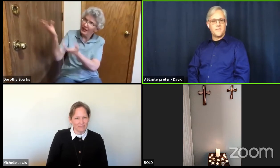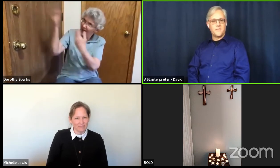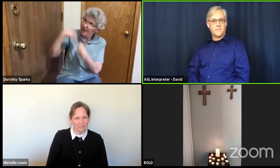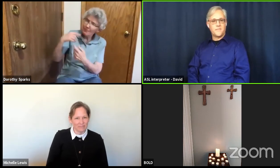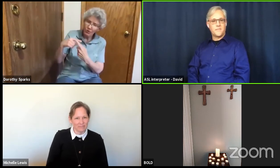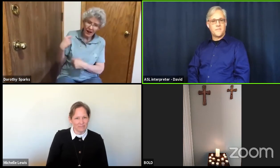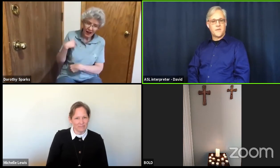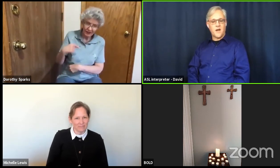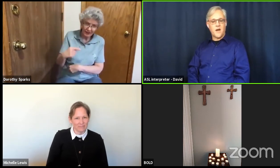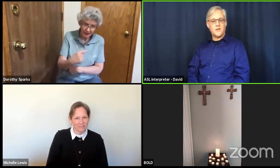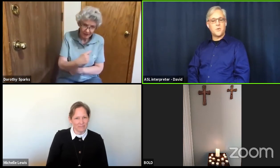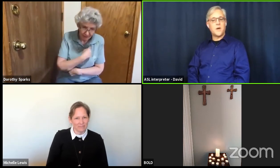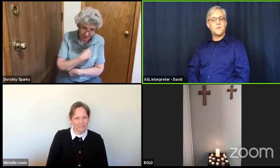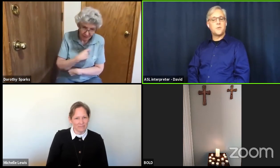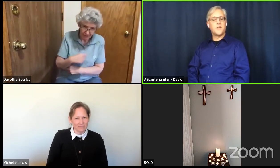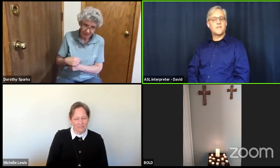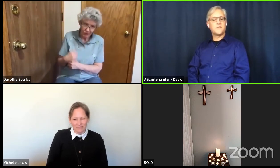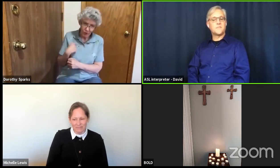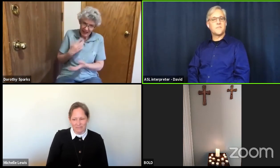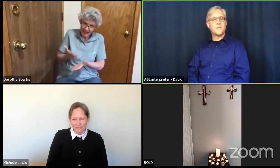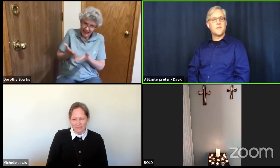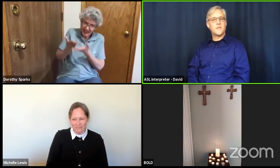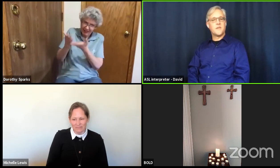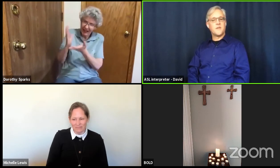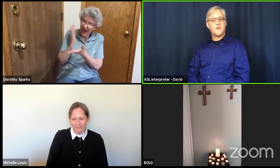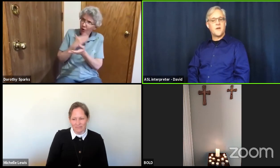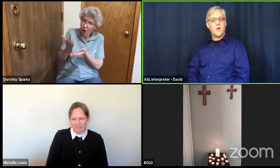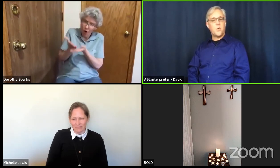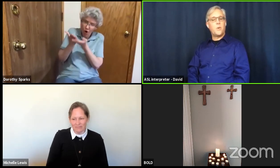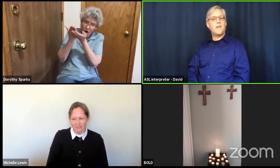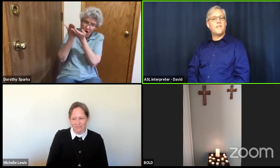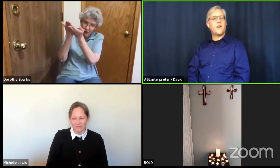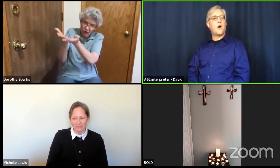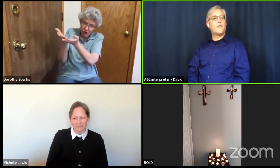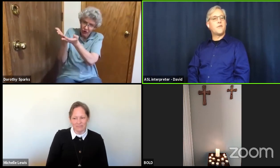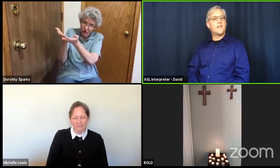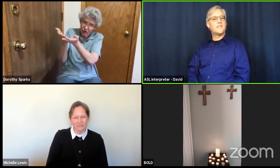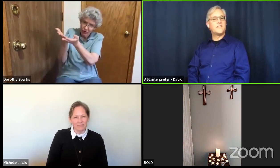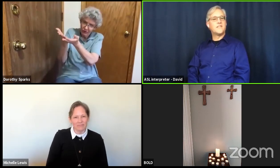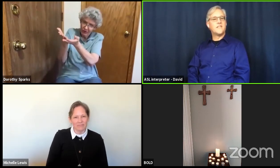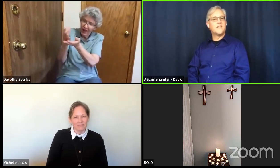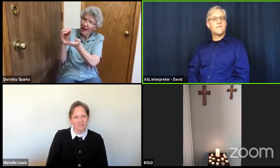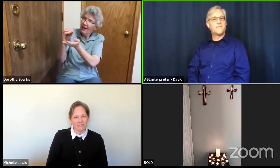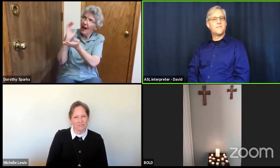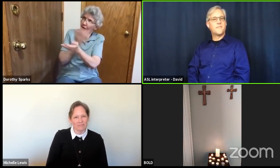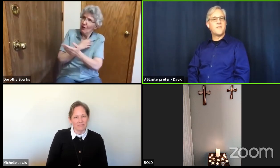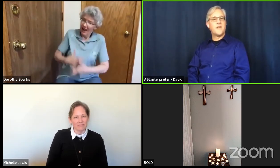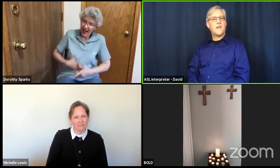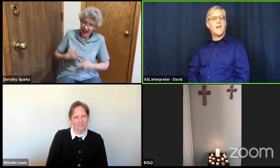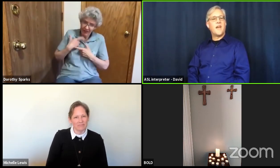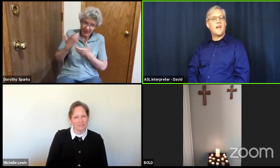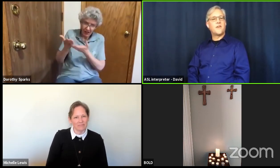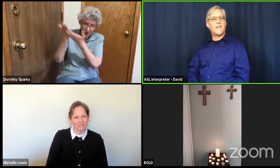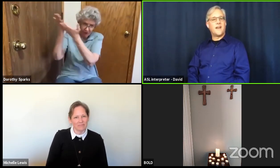god you come to us we give our offerings and our lives